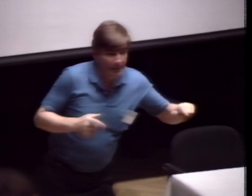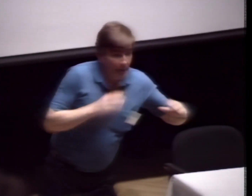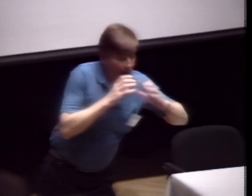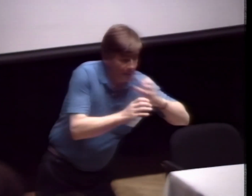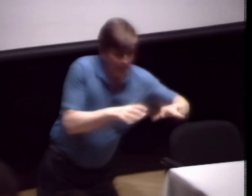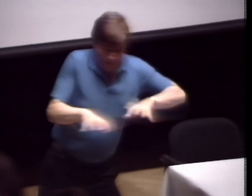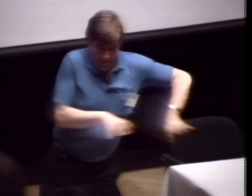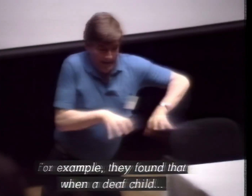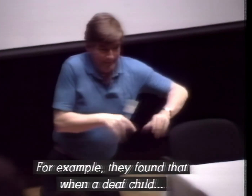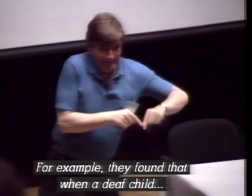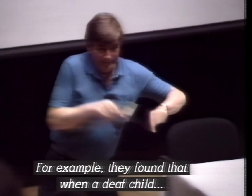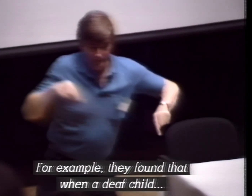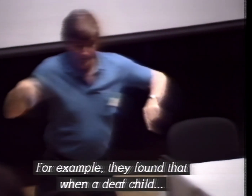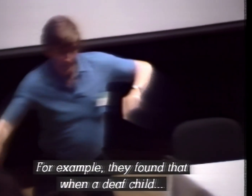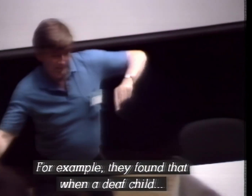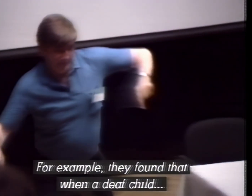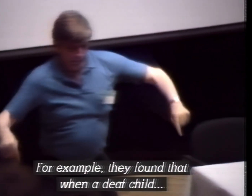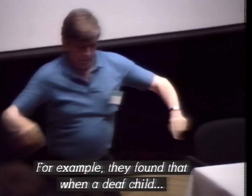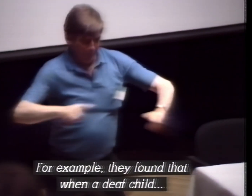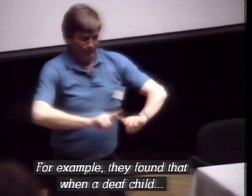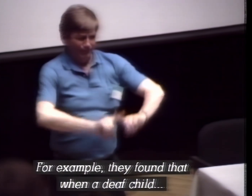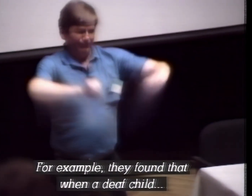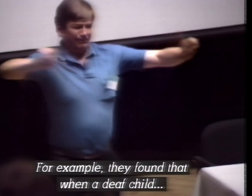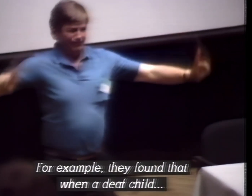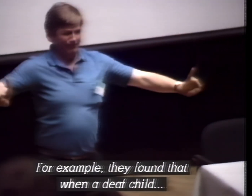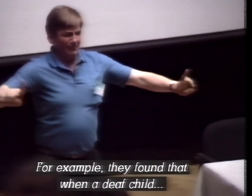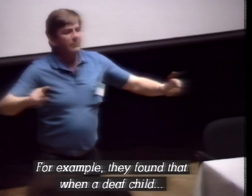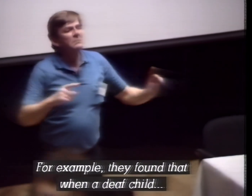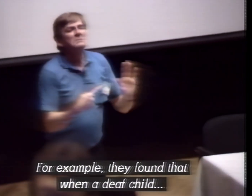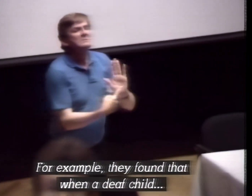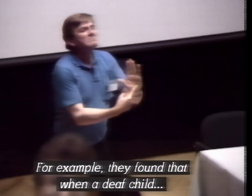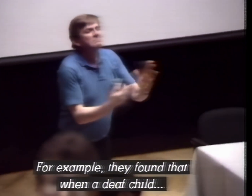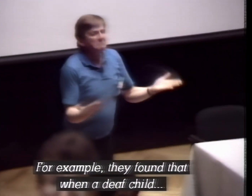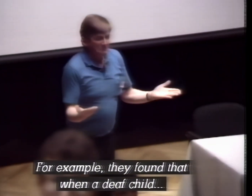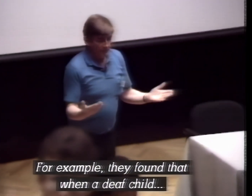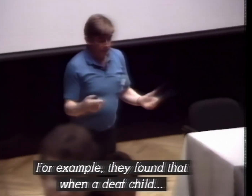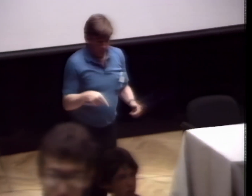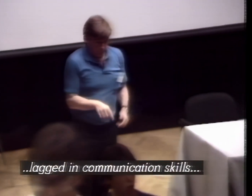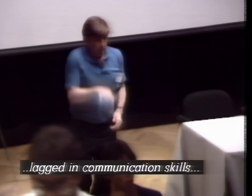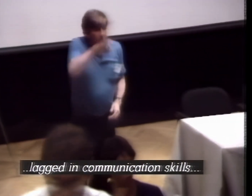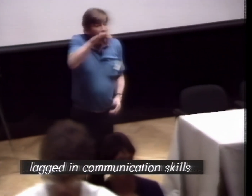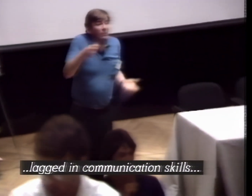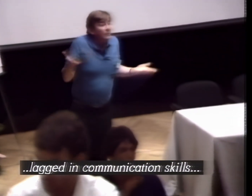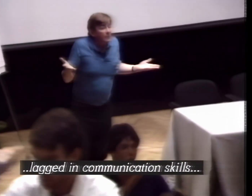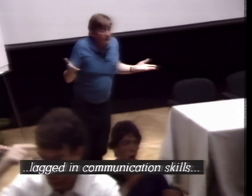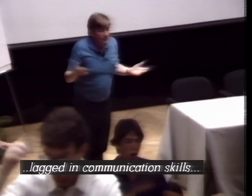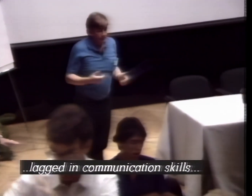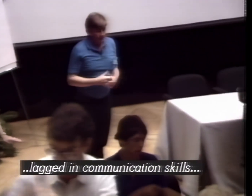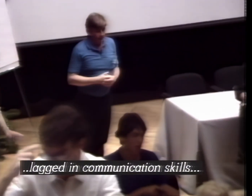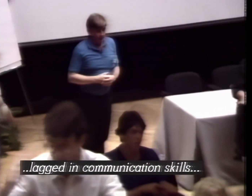For example, they found that when a deaf child lagged in communication skills,